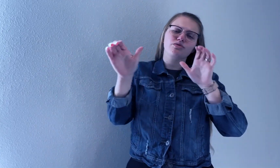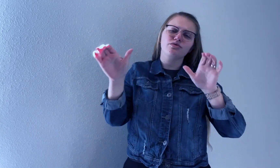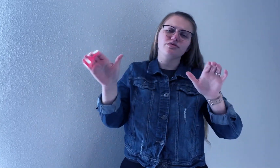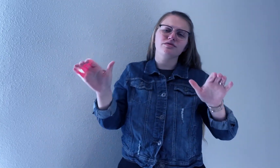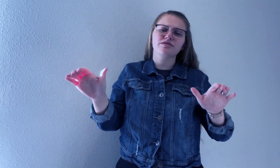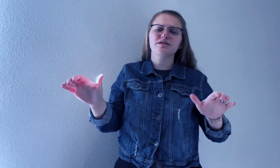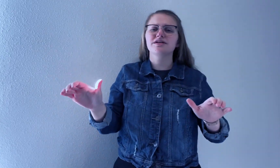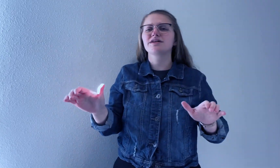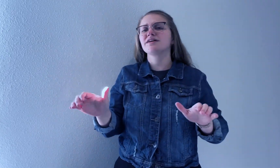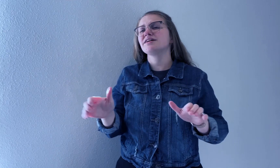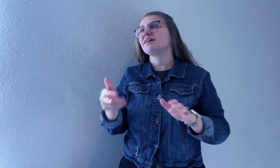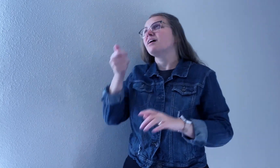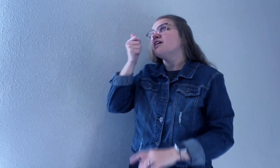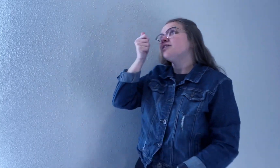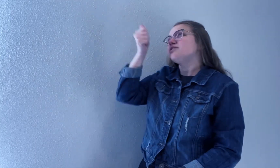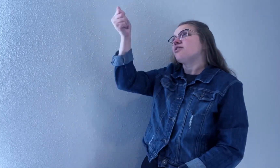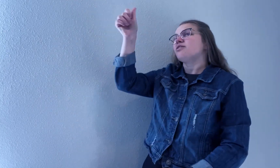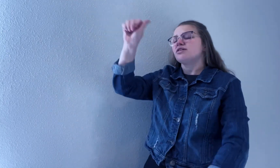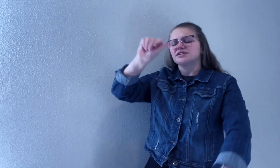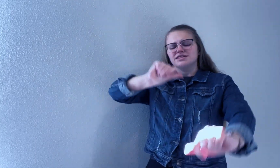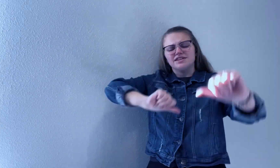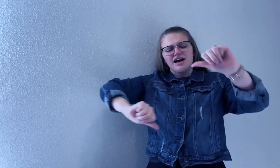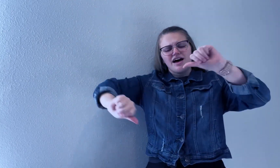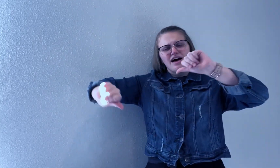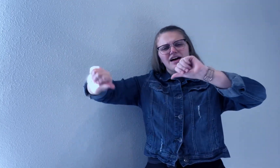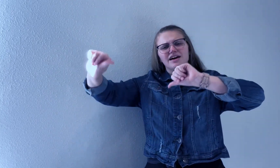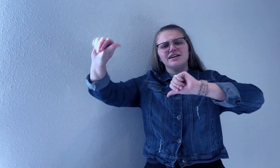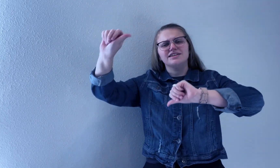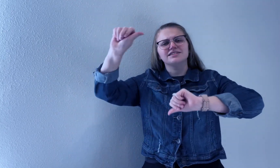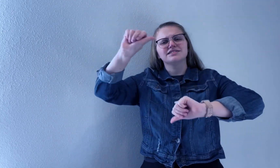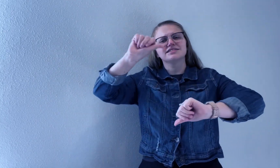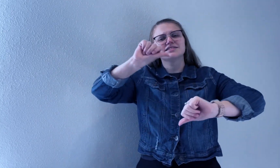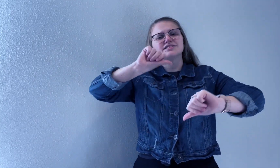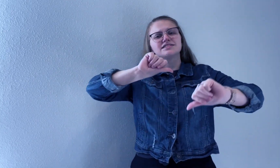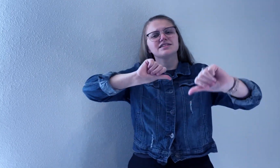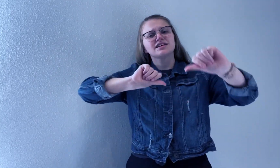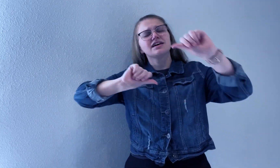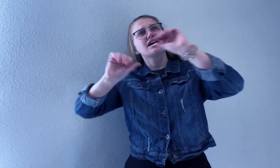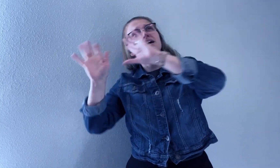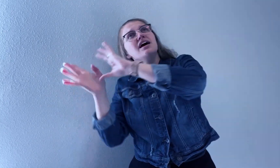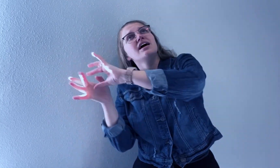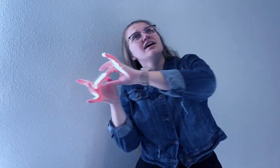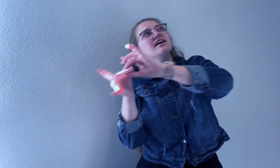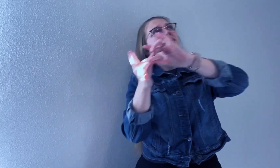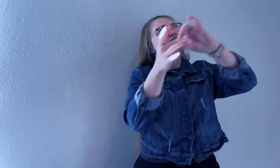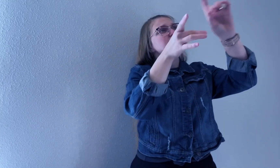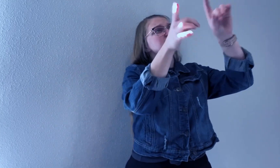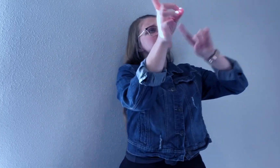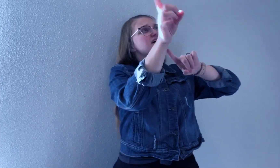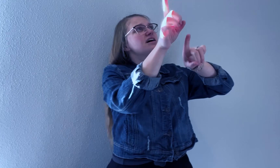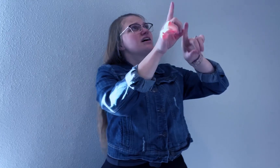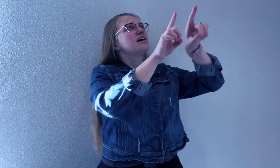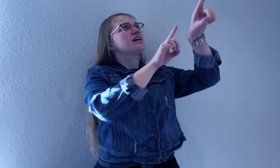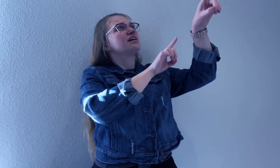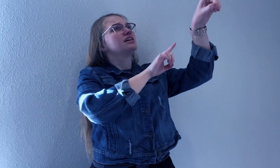You're the science in the stars